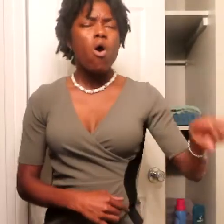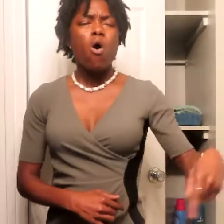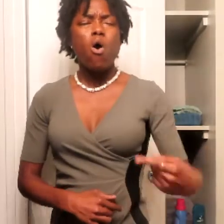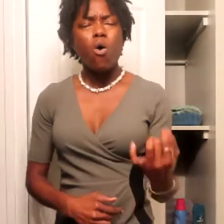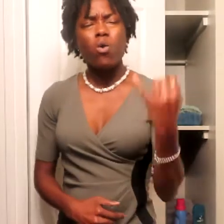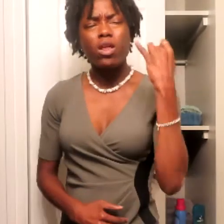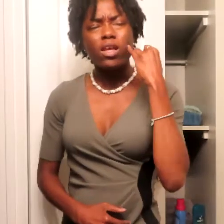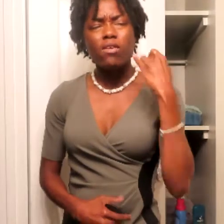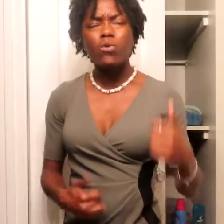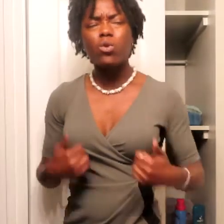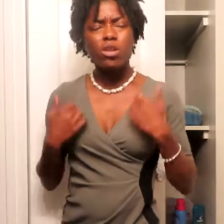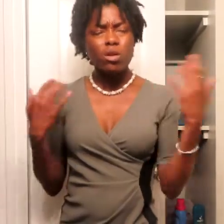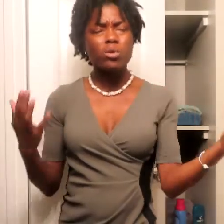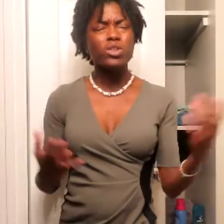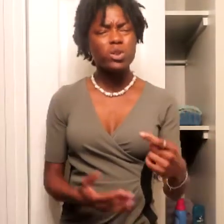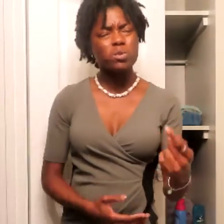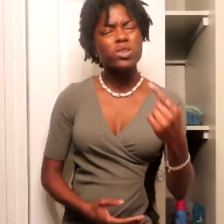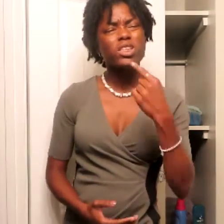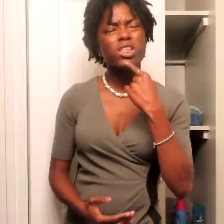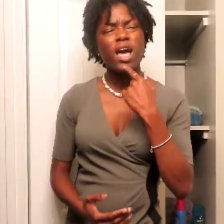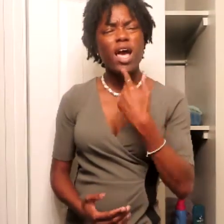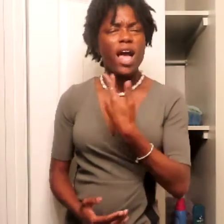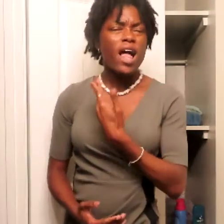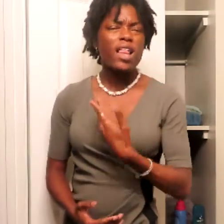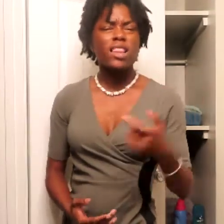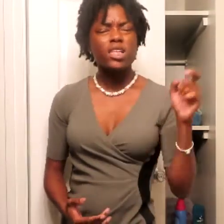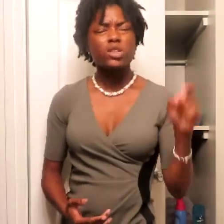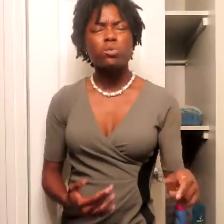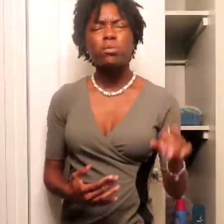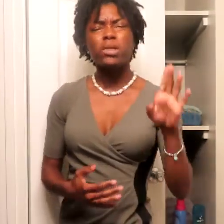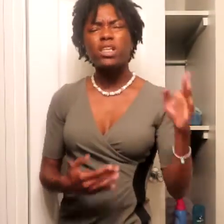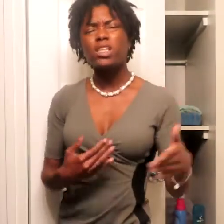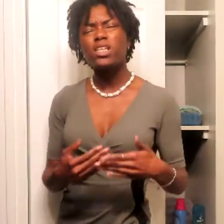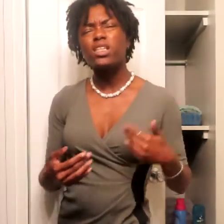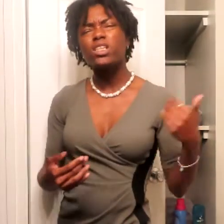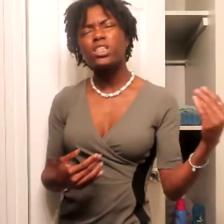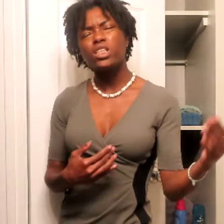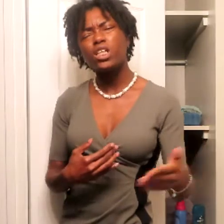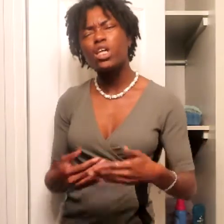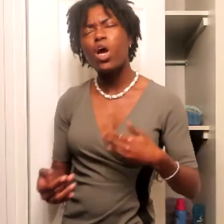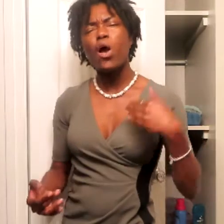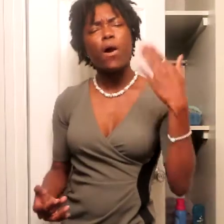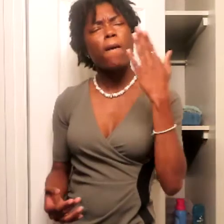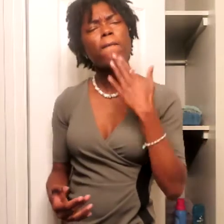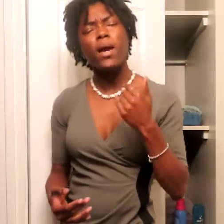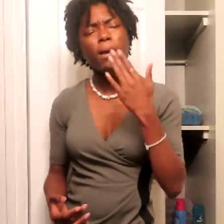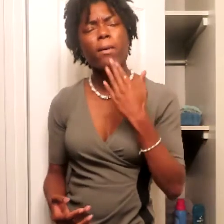Only if you mean what you say Things would be easier, baby